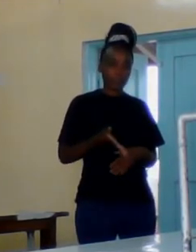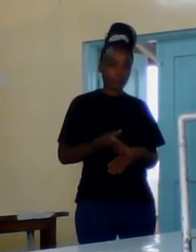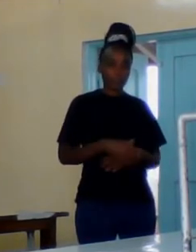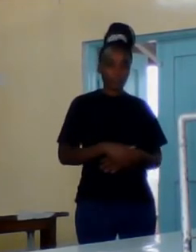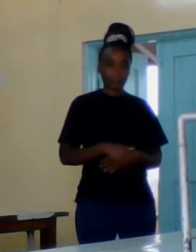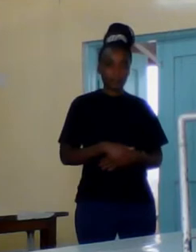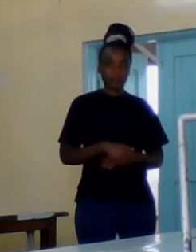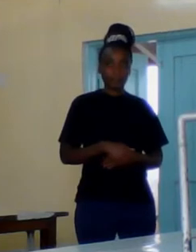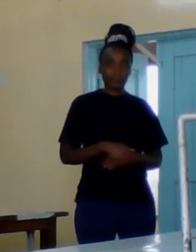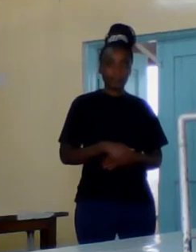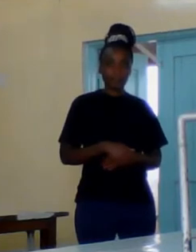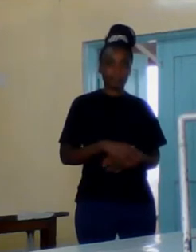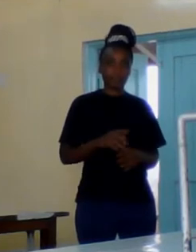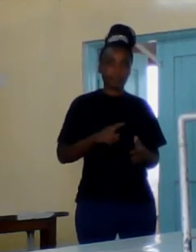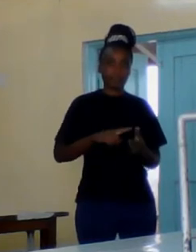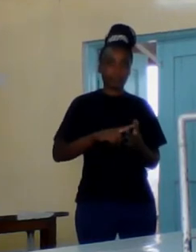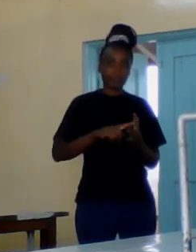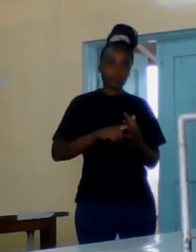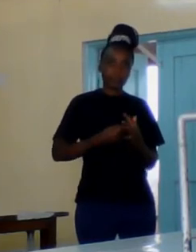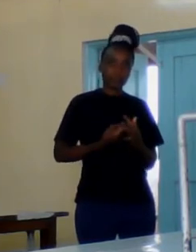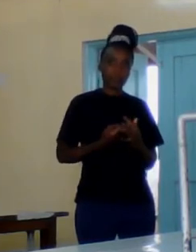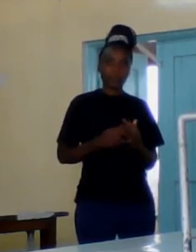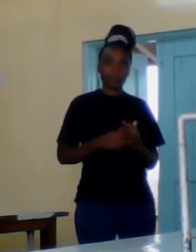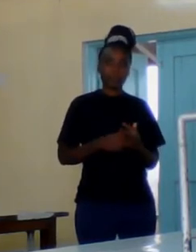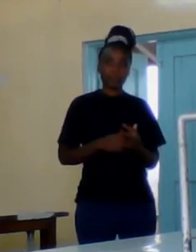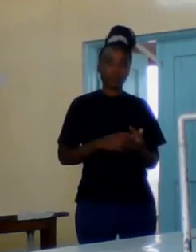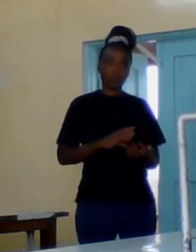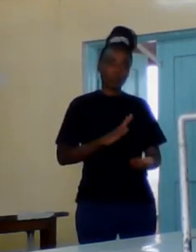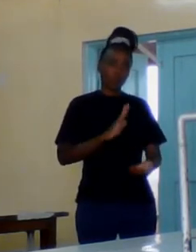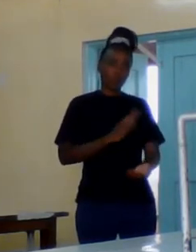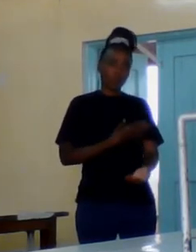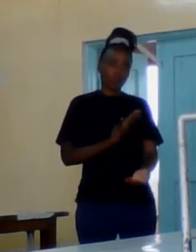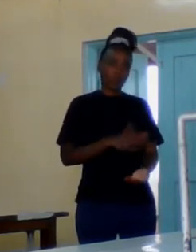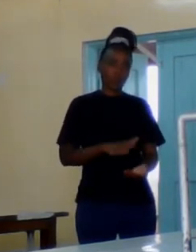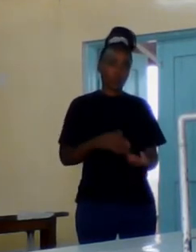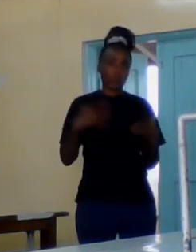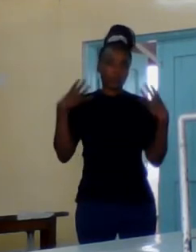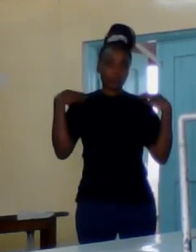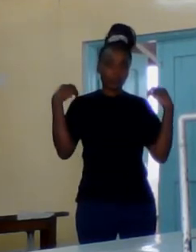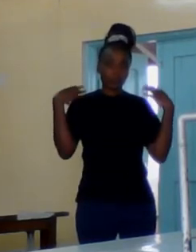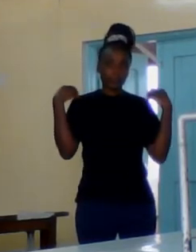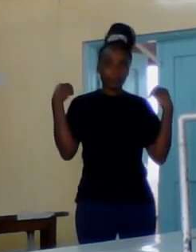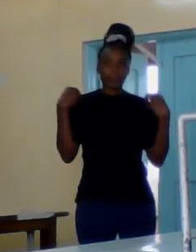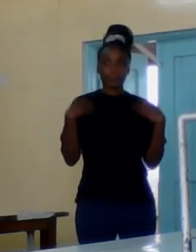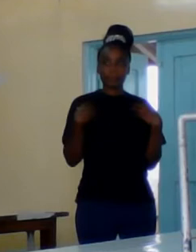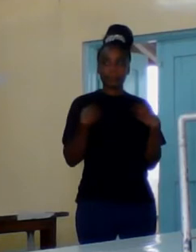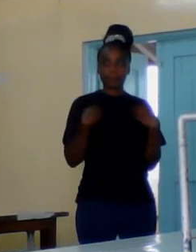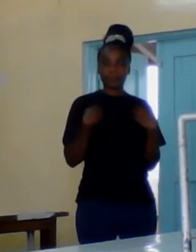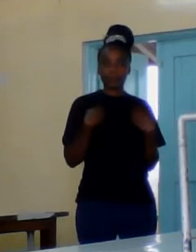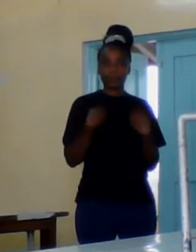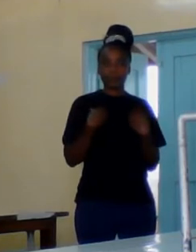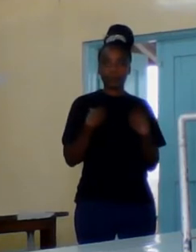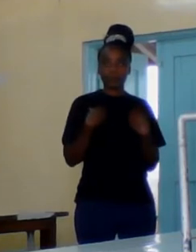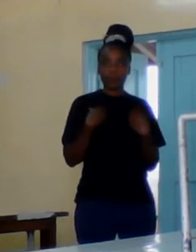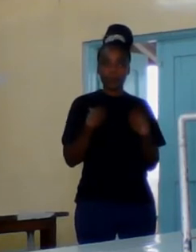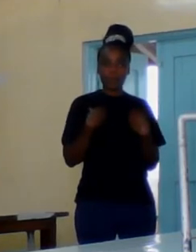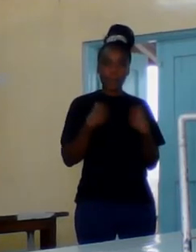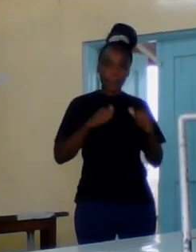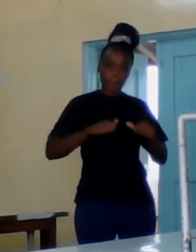We started with a song practicing and then as we were continuing, teacher